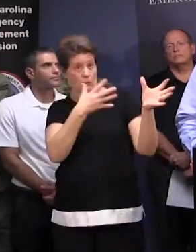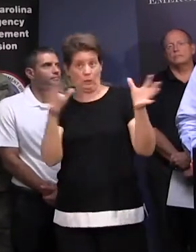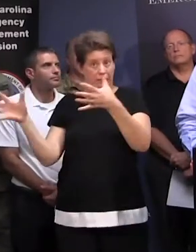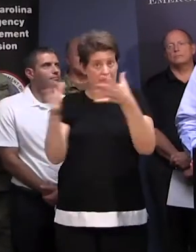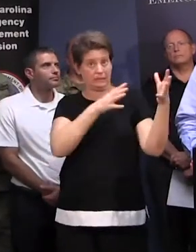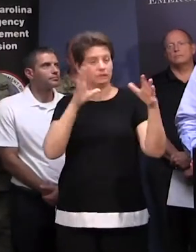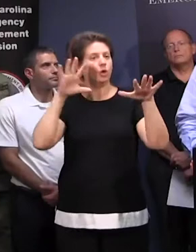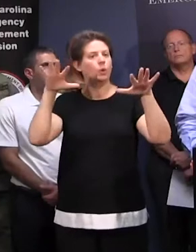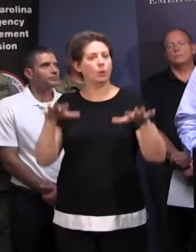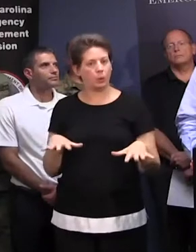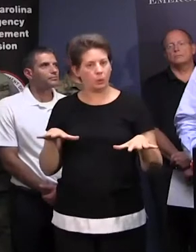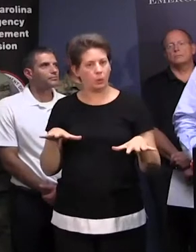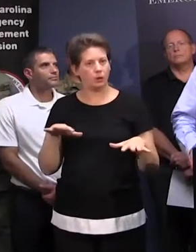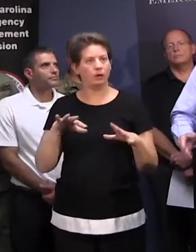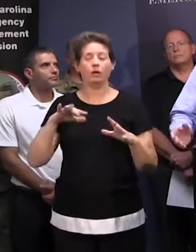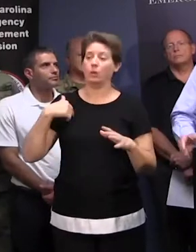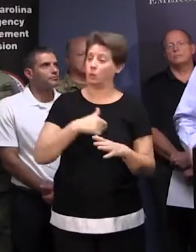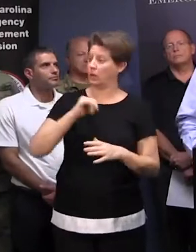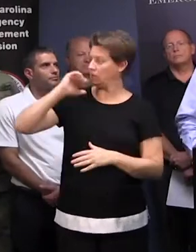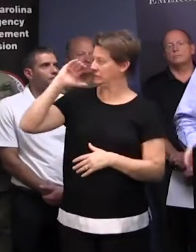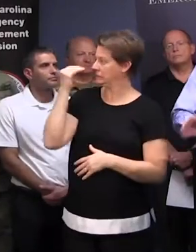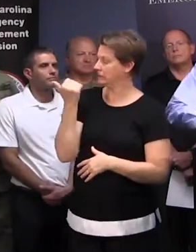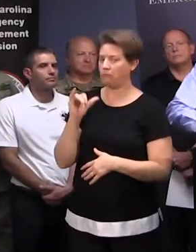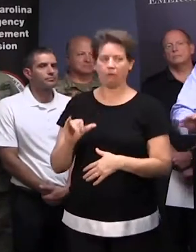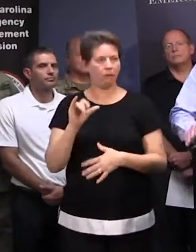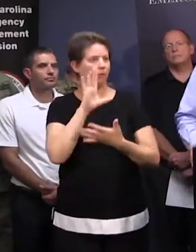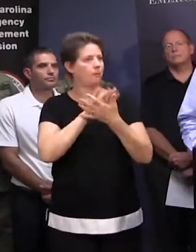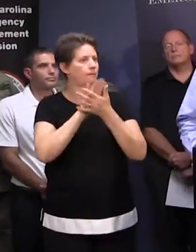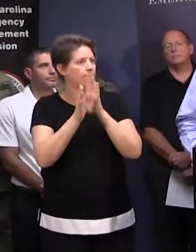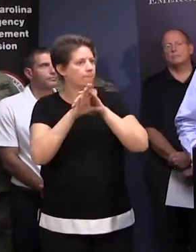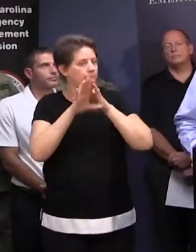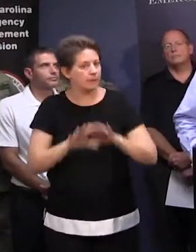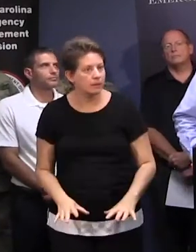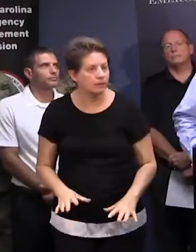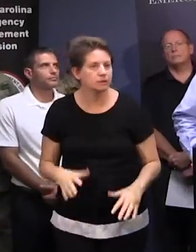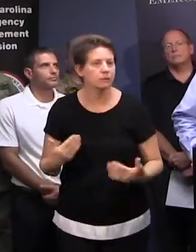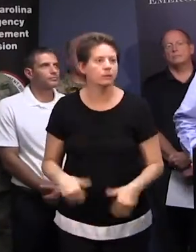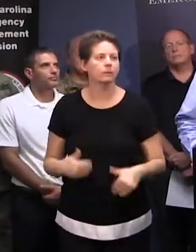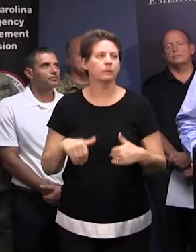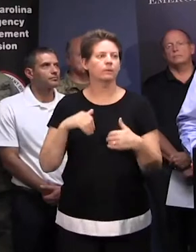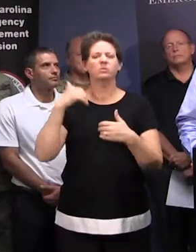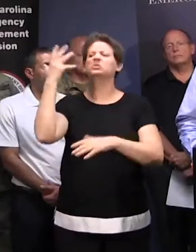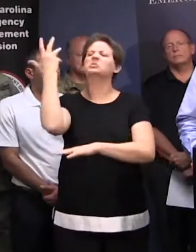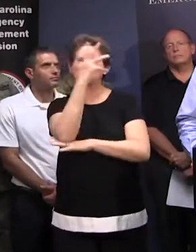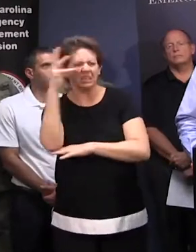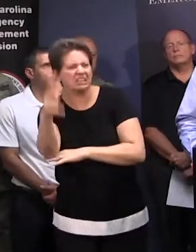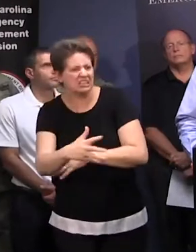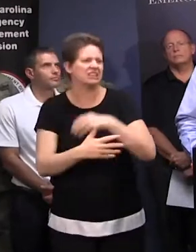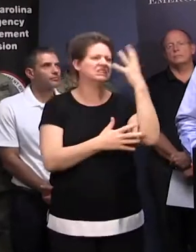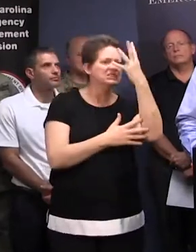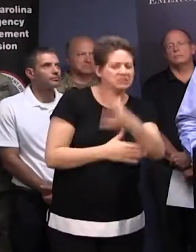we might have a day or so of what seems to be peace with a lot of debris down,